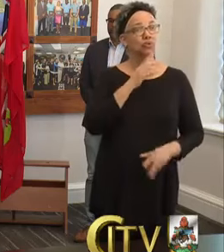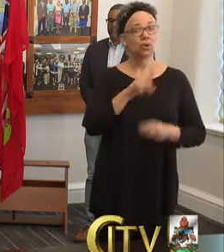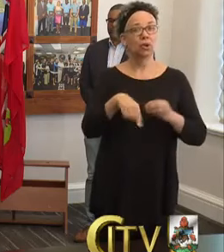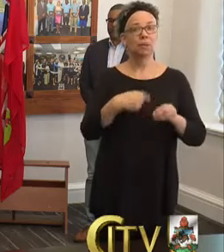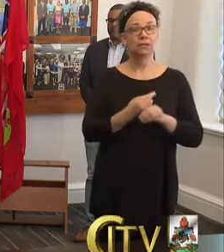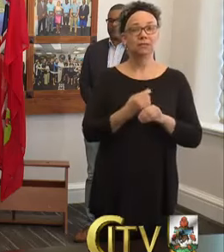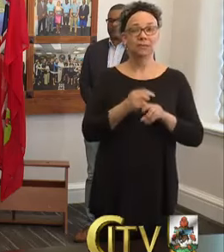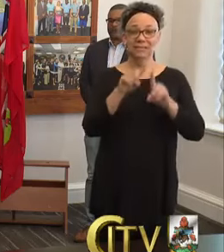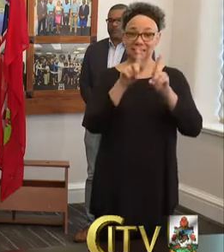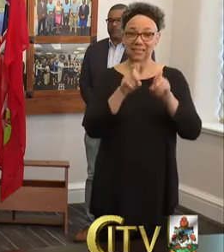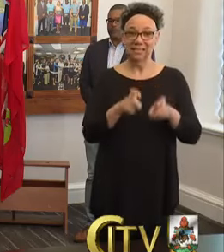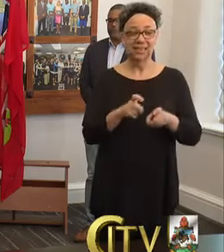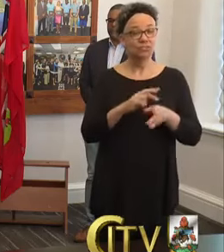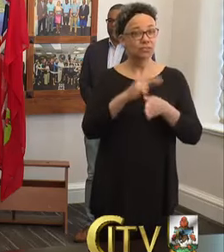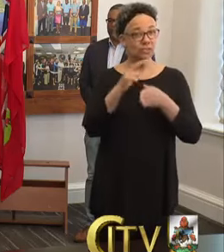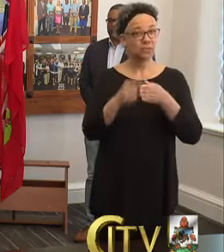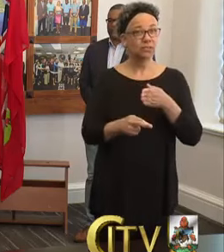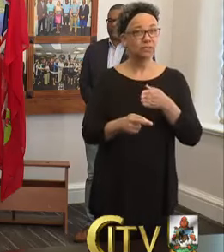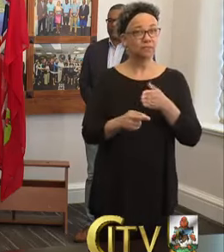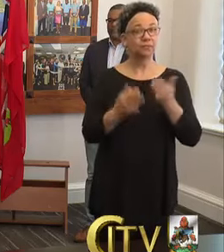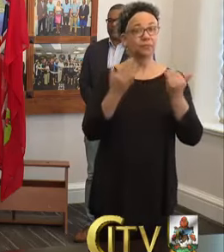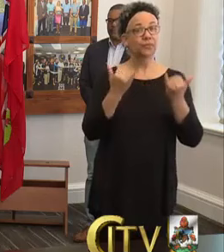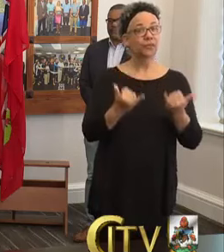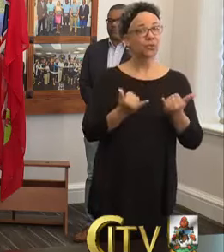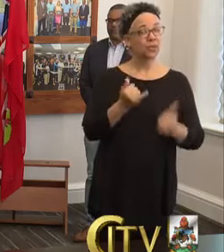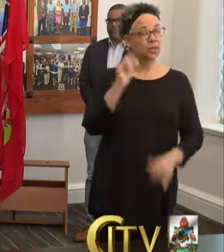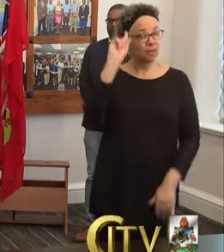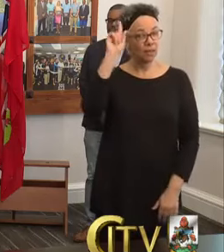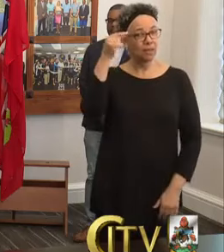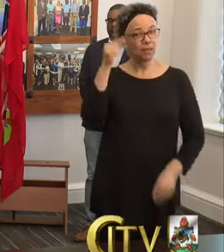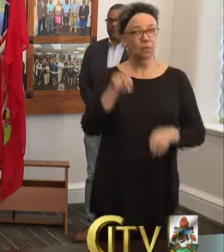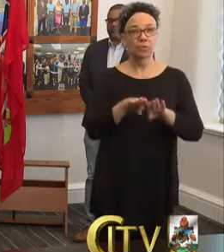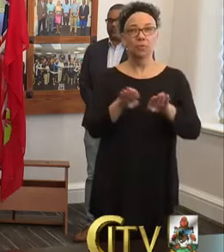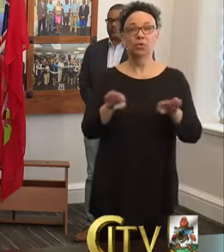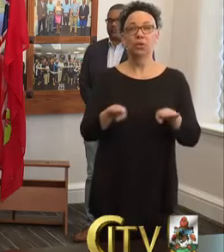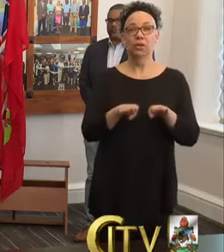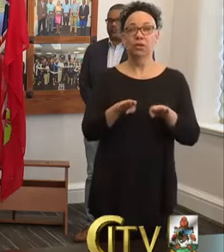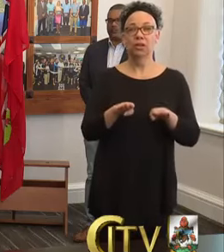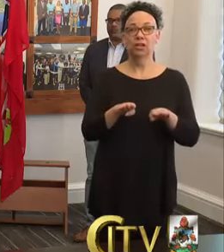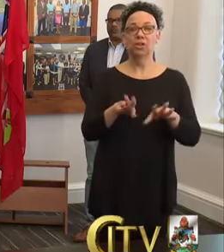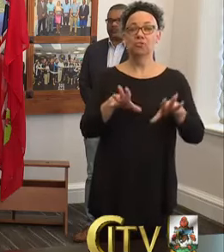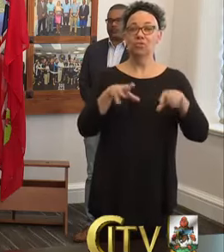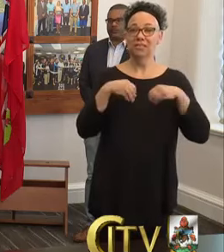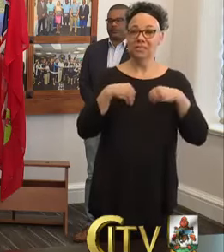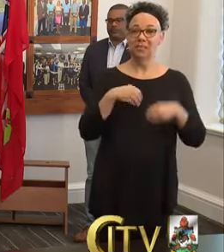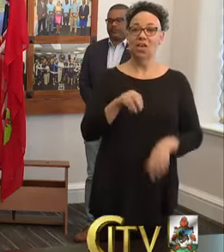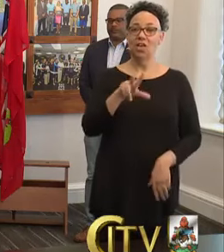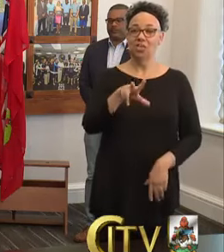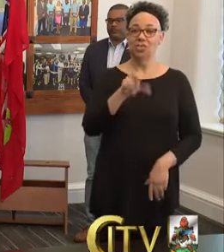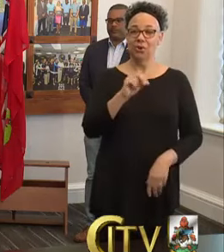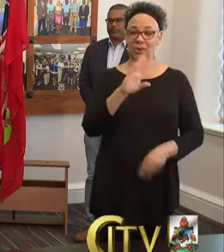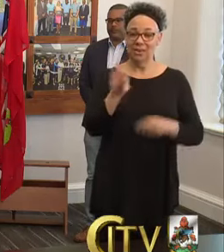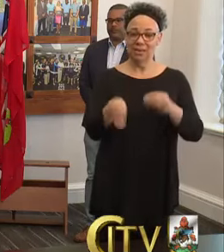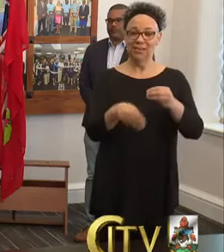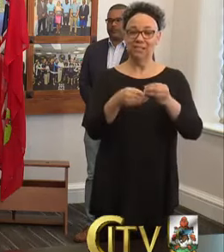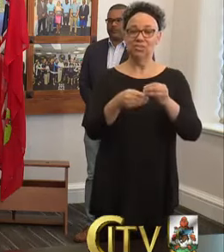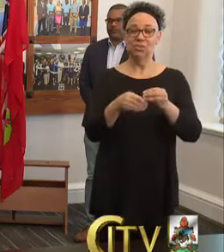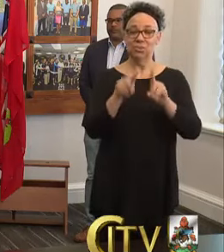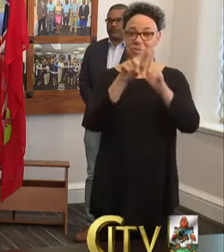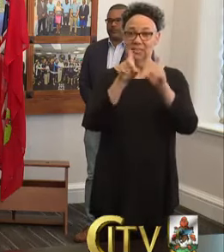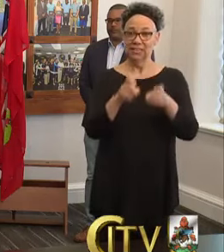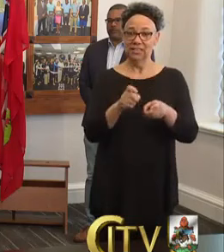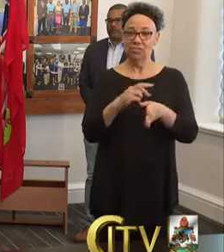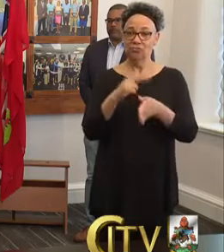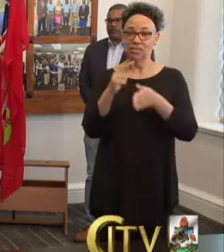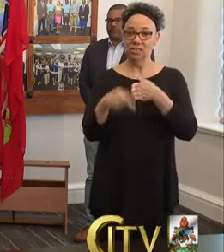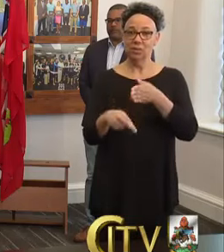testing. Today, the Government of Bermuda received 30 additional test results from